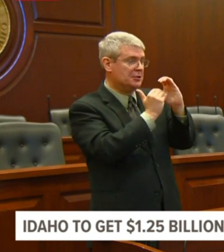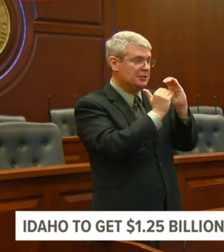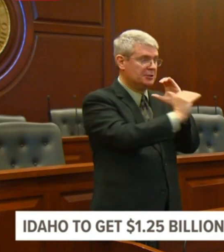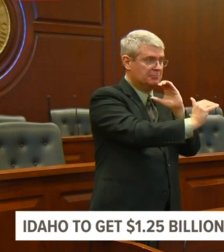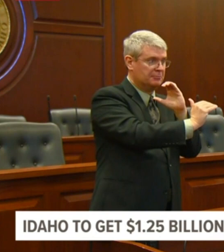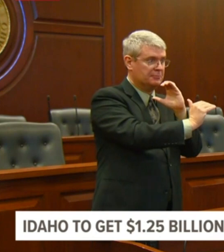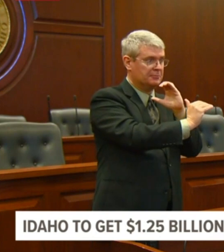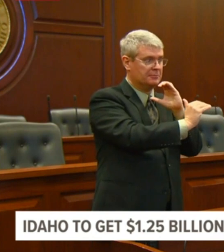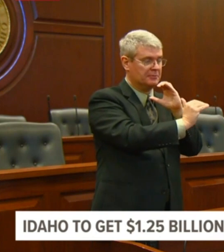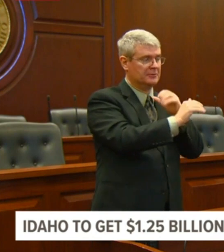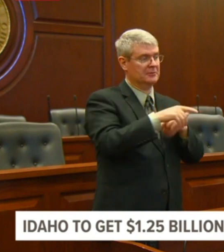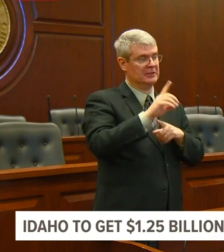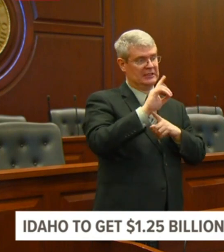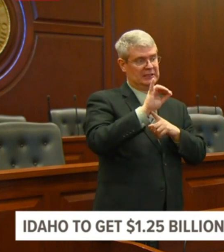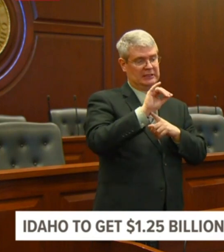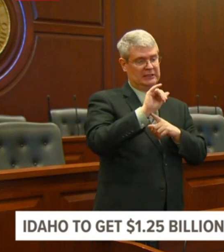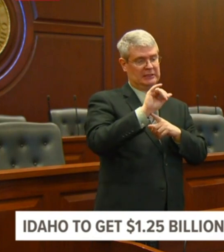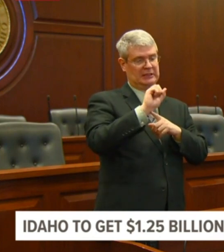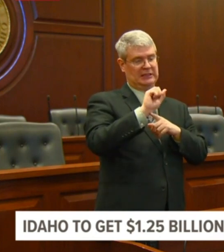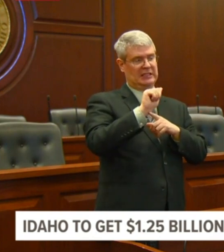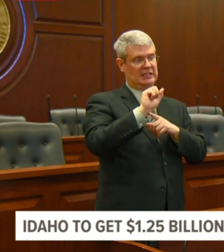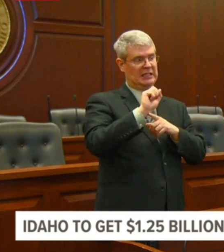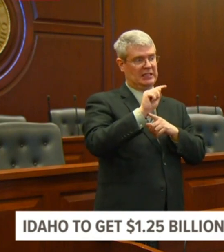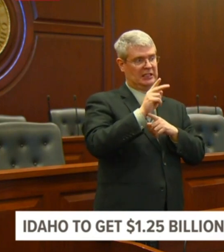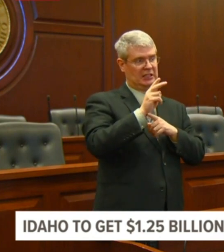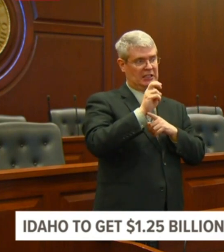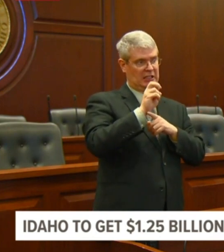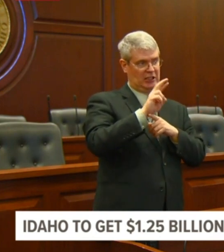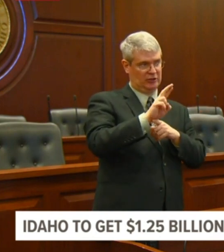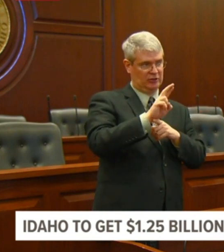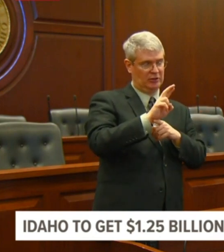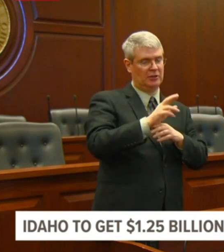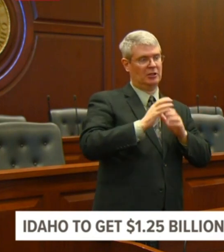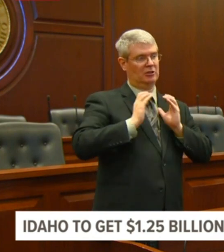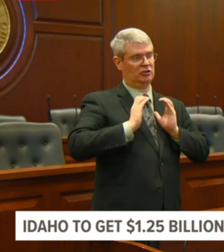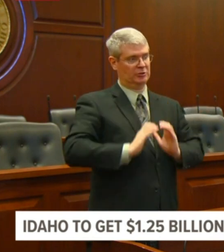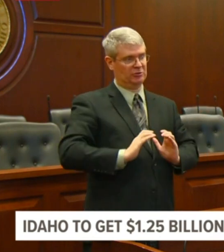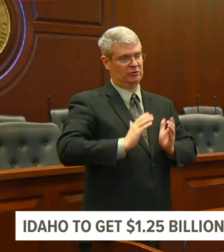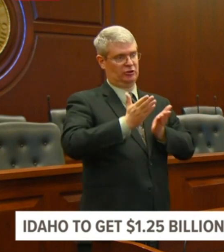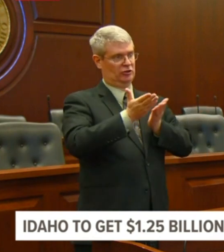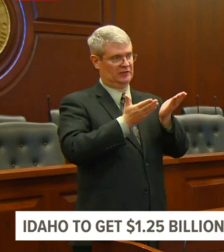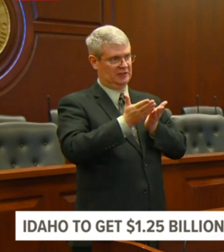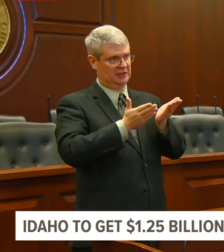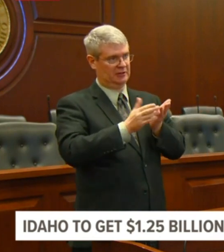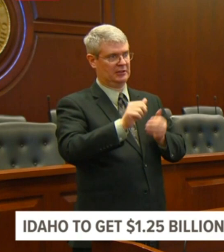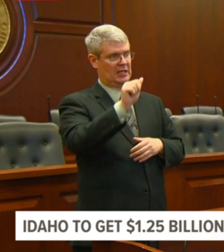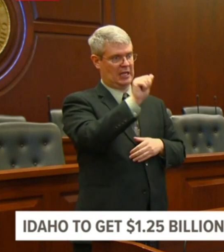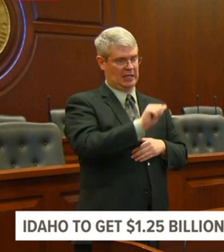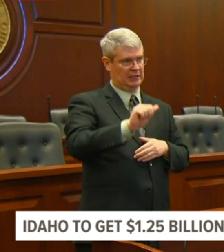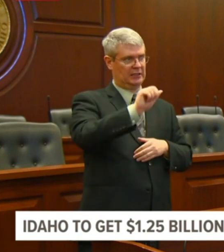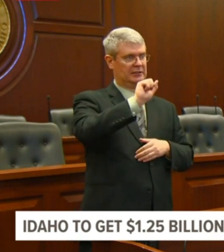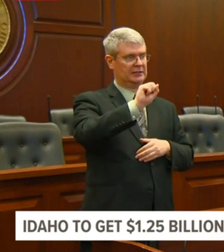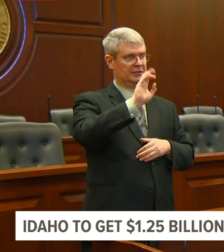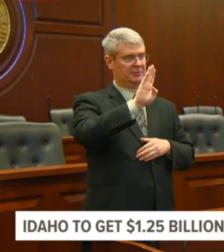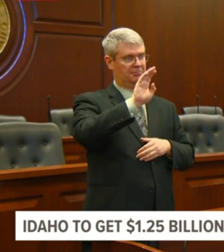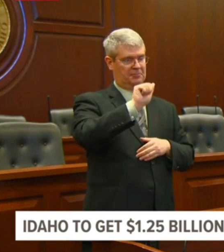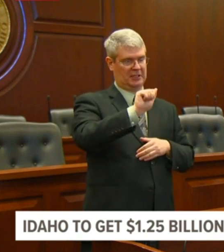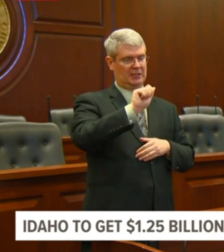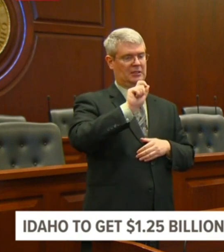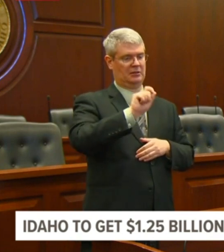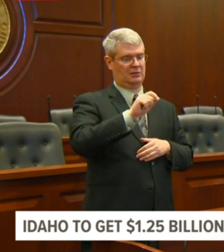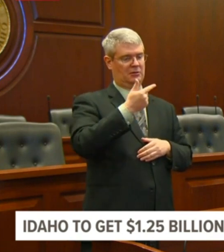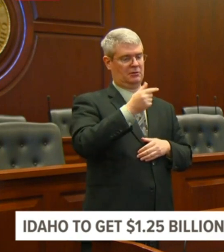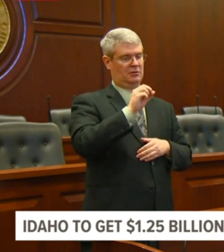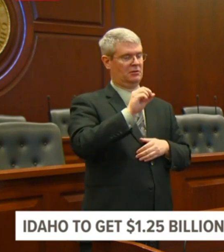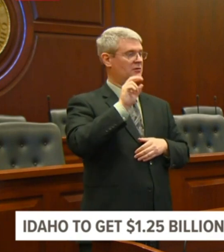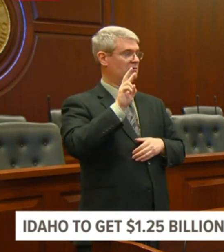.gov. Questions about SBA loans and counseling can be directed to our SBA district office. Our phone number here